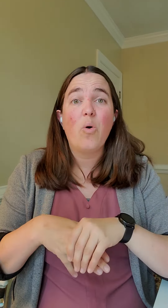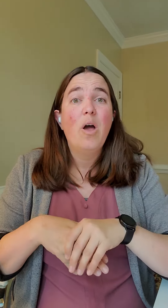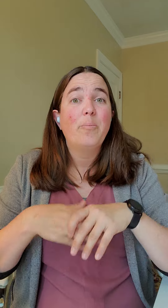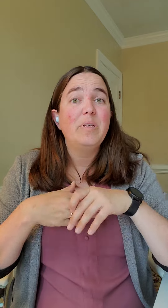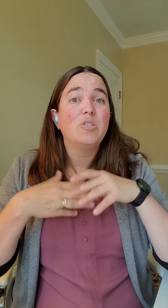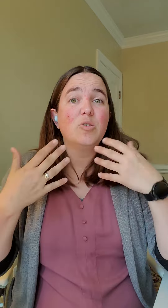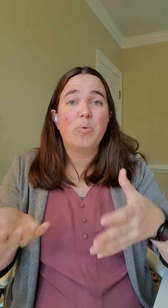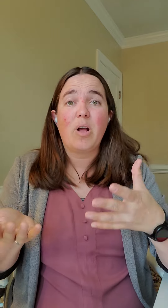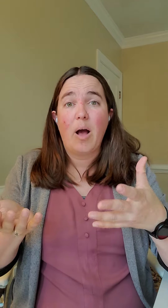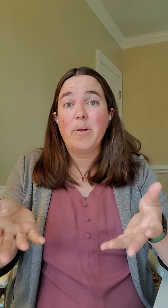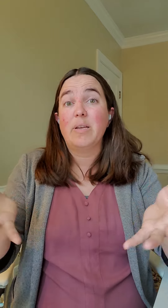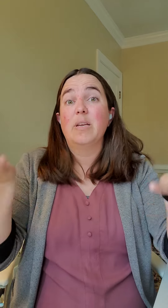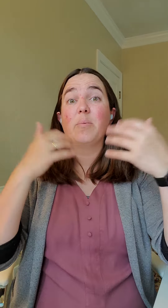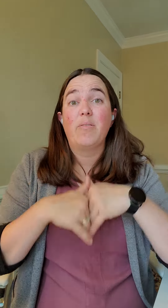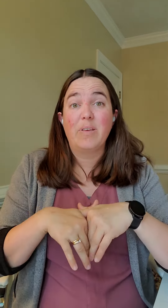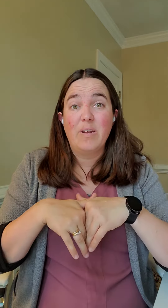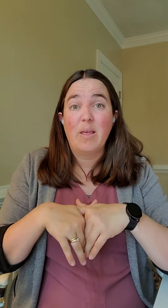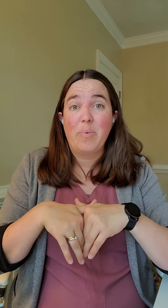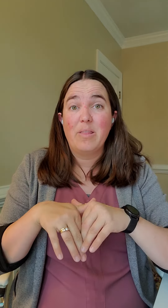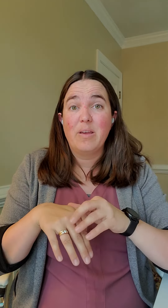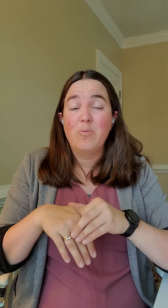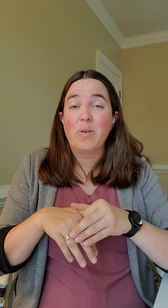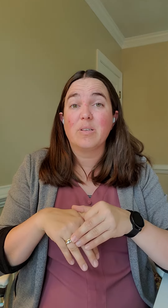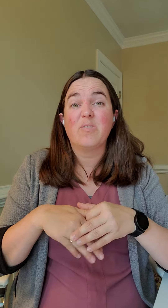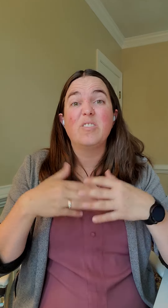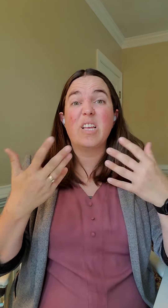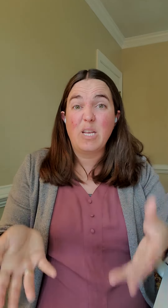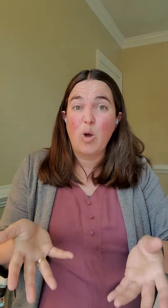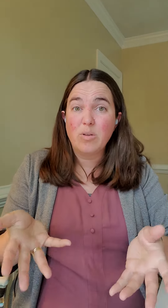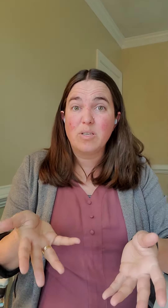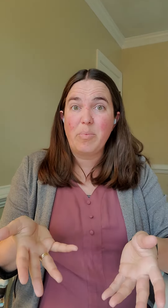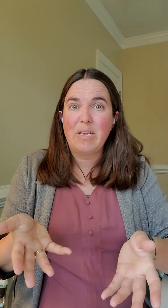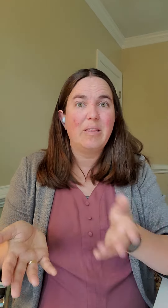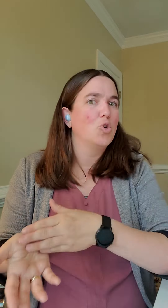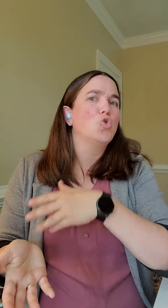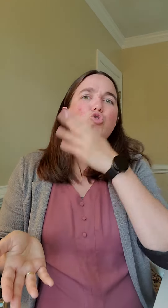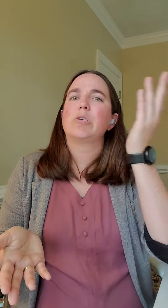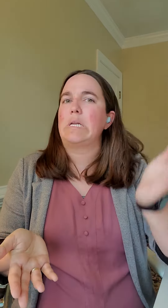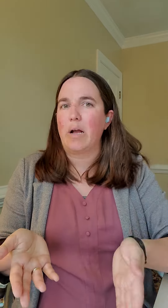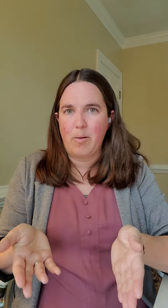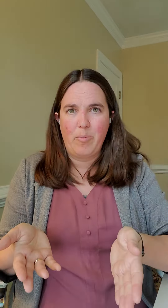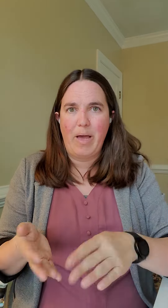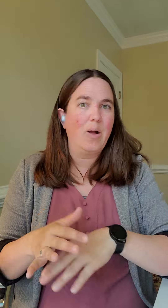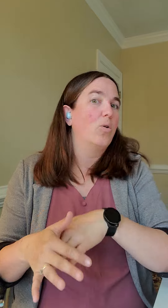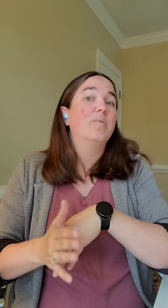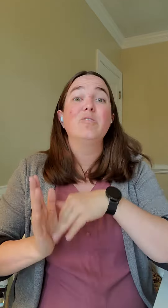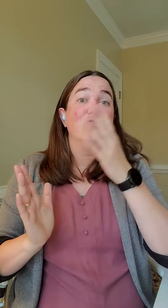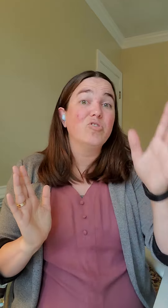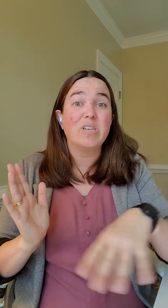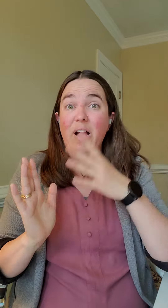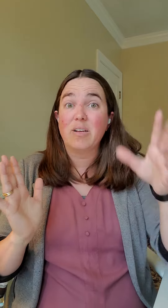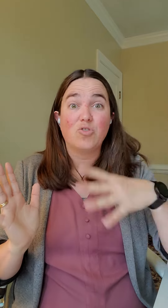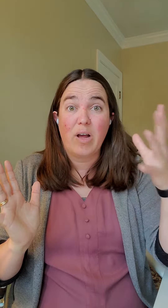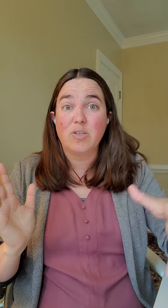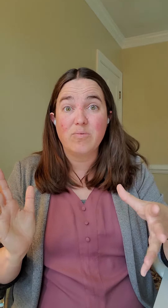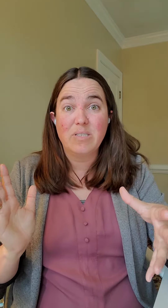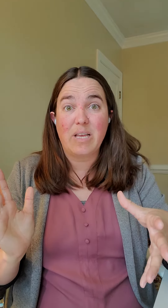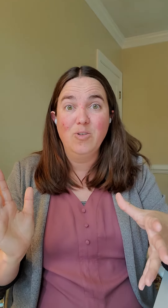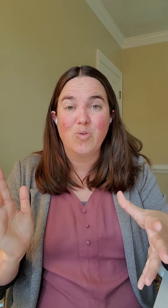be super accommodating of getting them in there because if you say no to somebody, they usually not coming back or they're usually not going to try to reschedule.